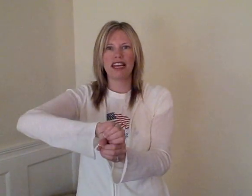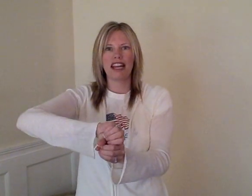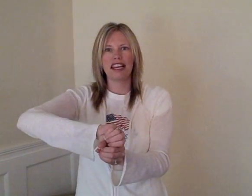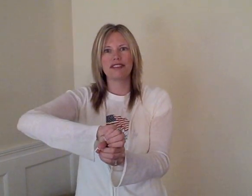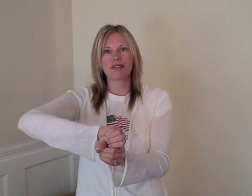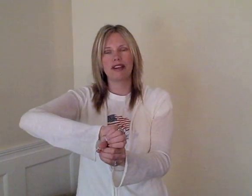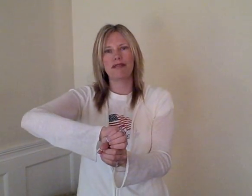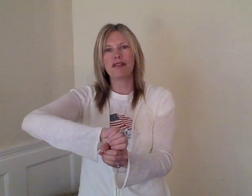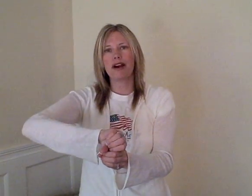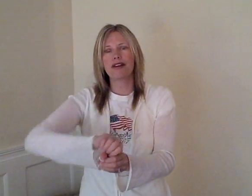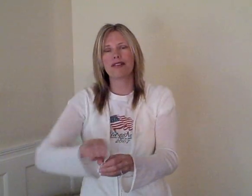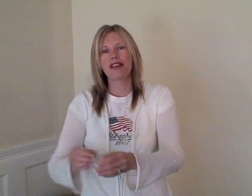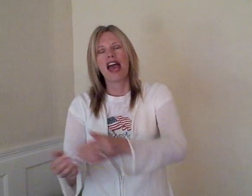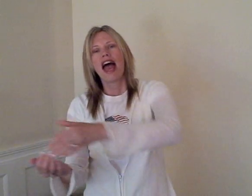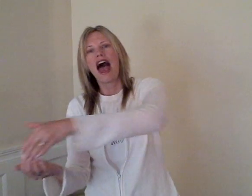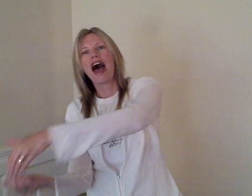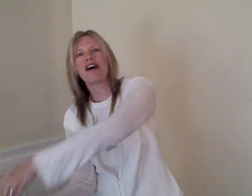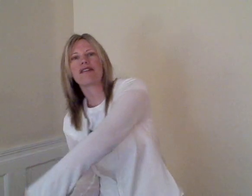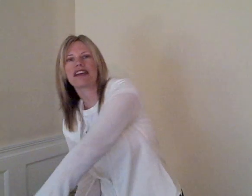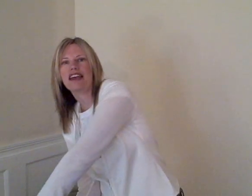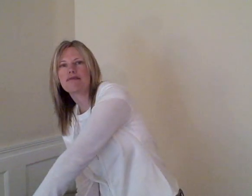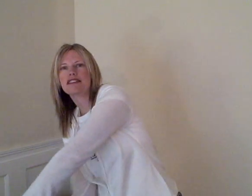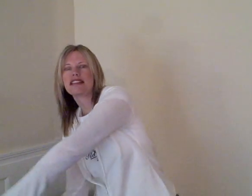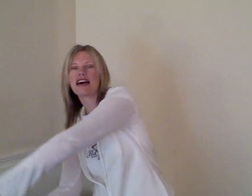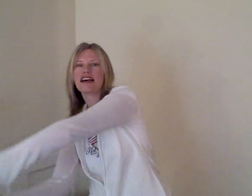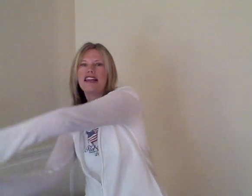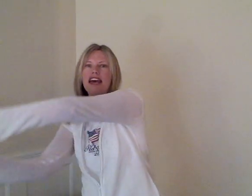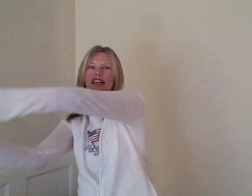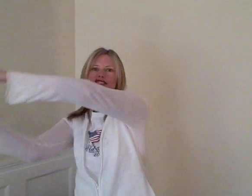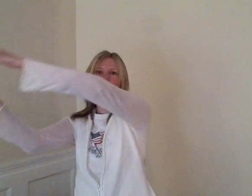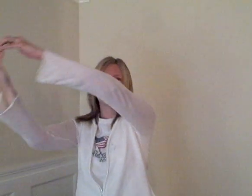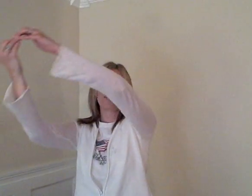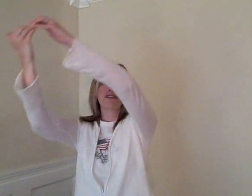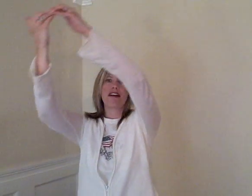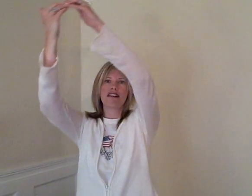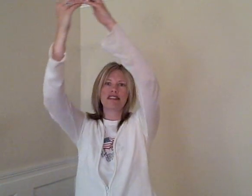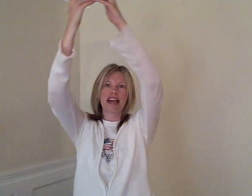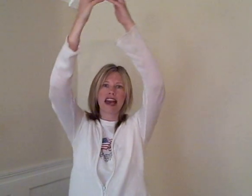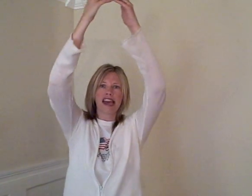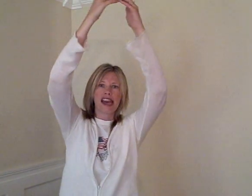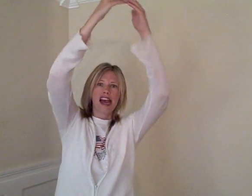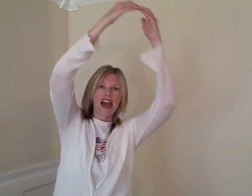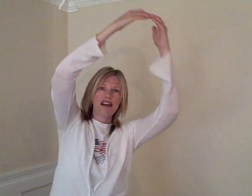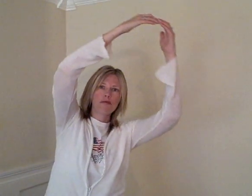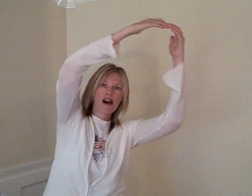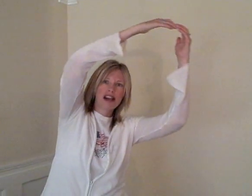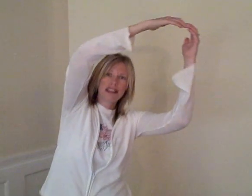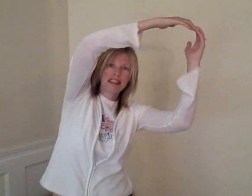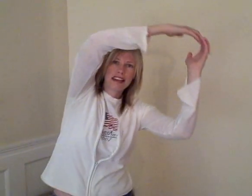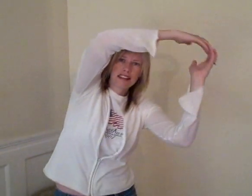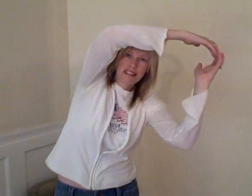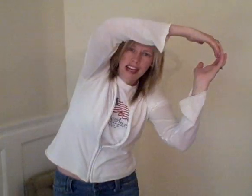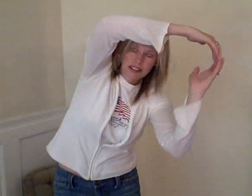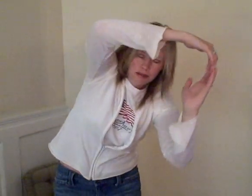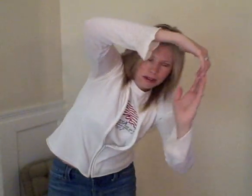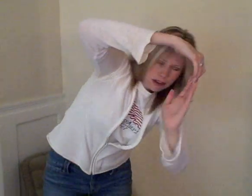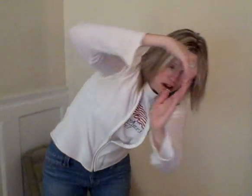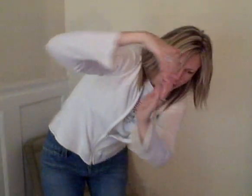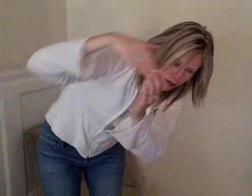an ice cream cone. Out came the sun and it shone all day. And one little ice cream cone